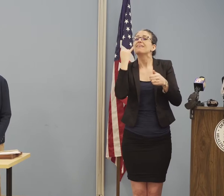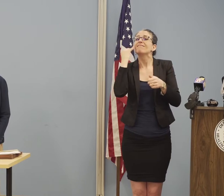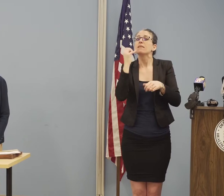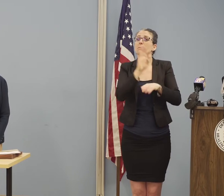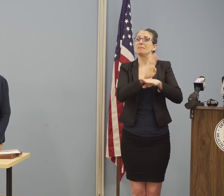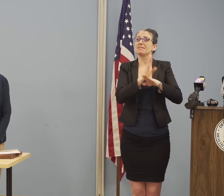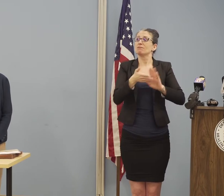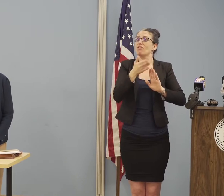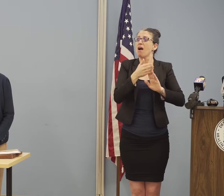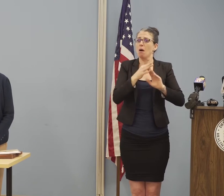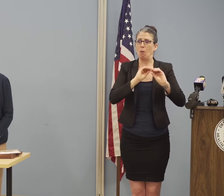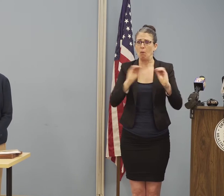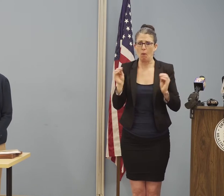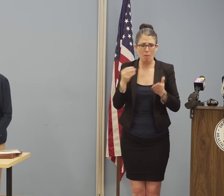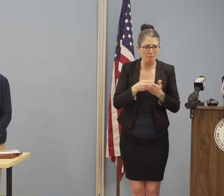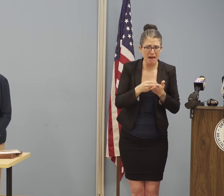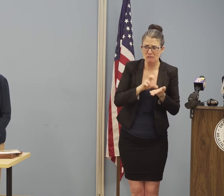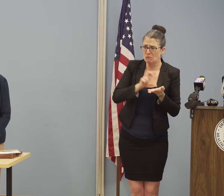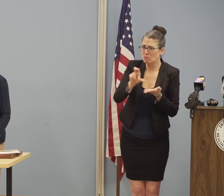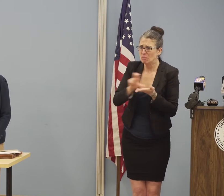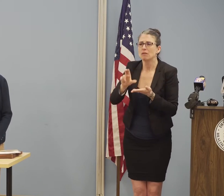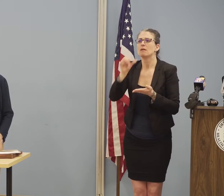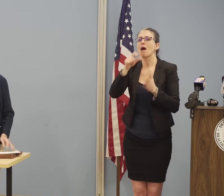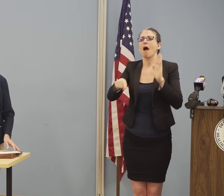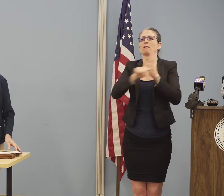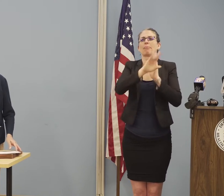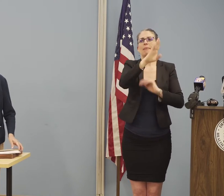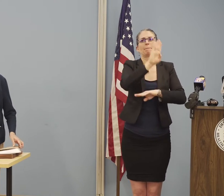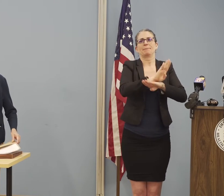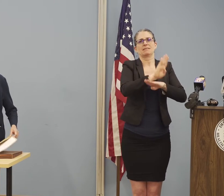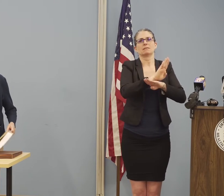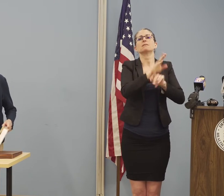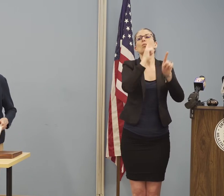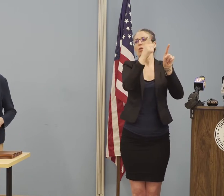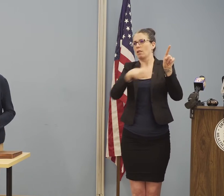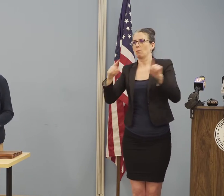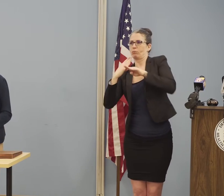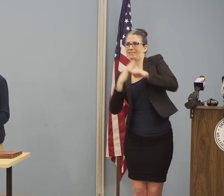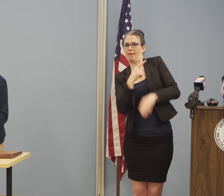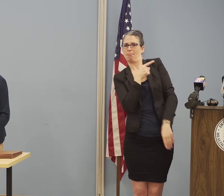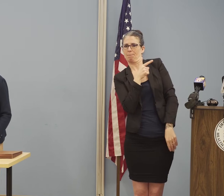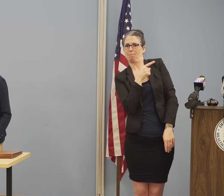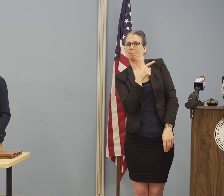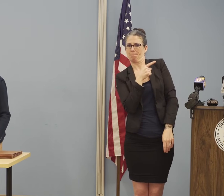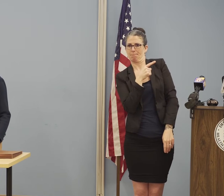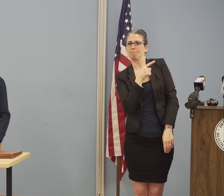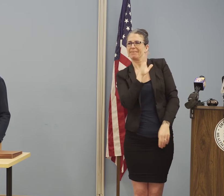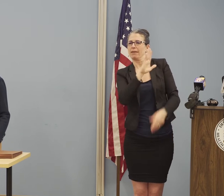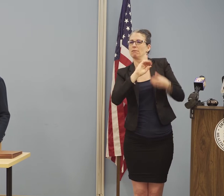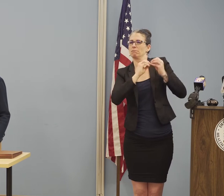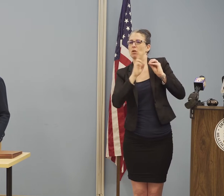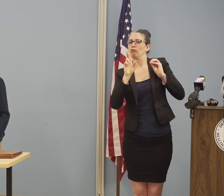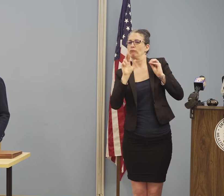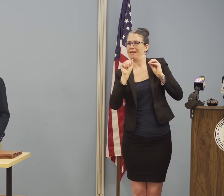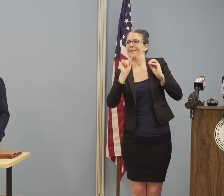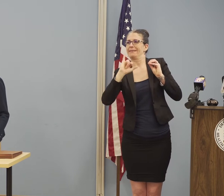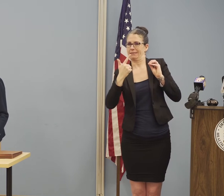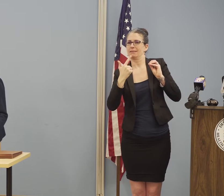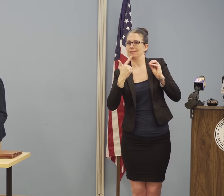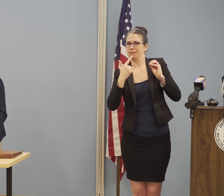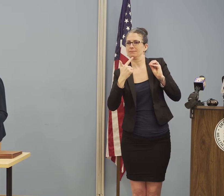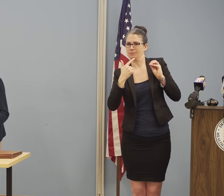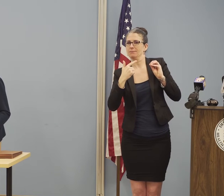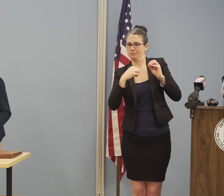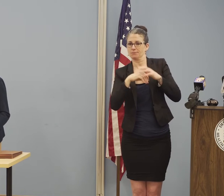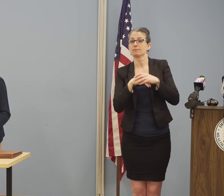effect, will expedite processing those applications, and provide expanded grounds for claiming